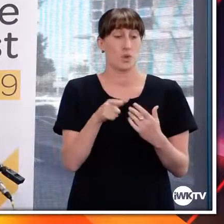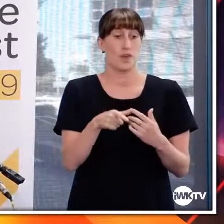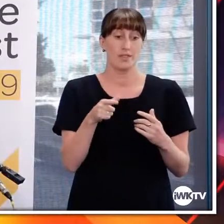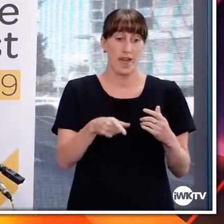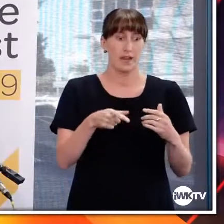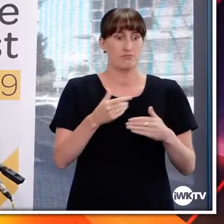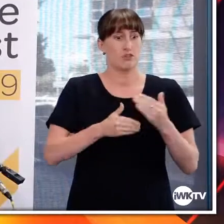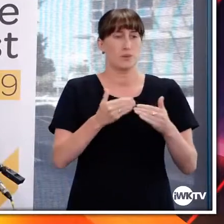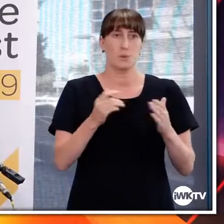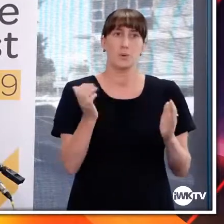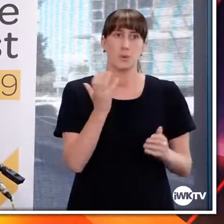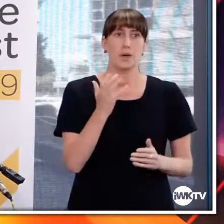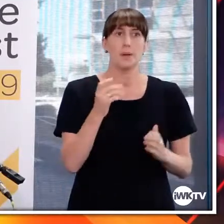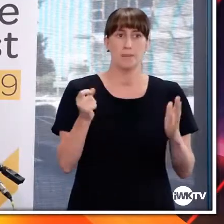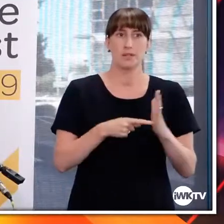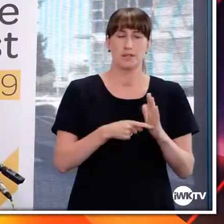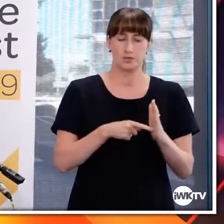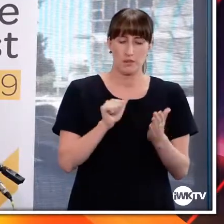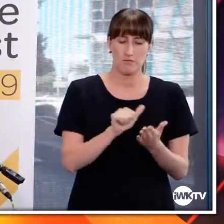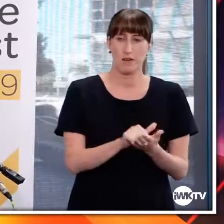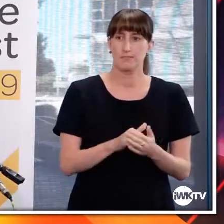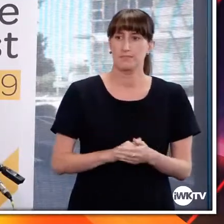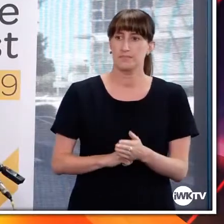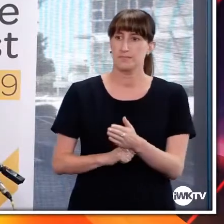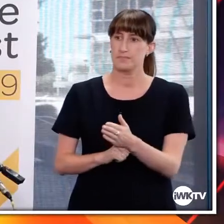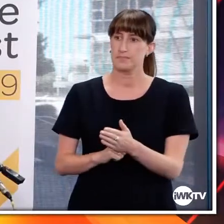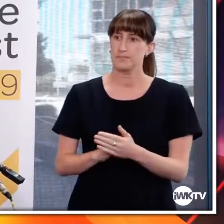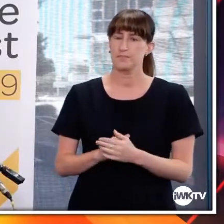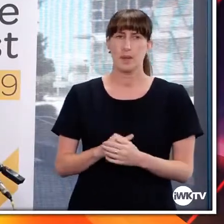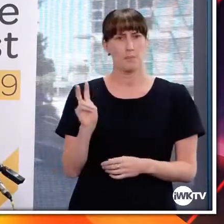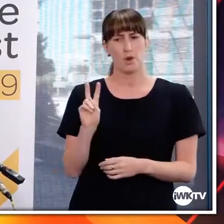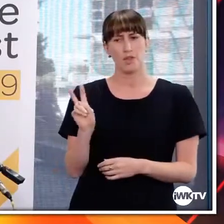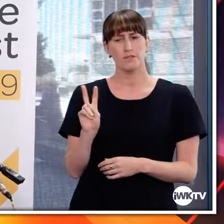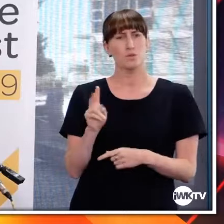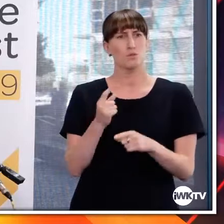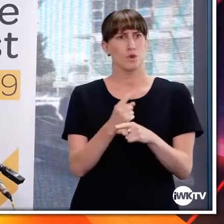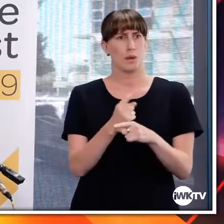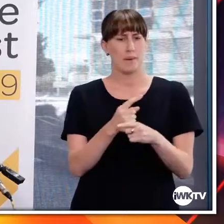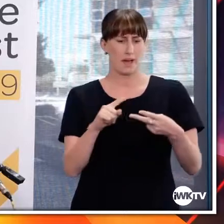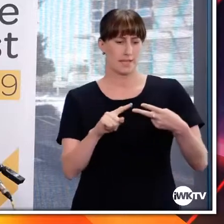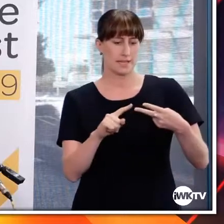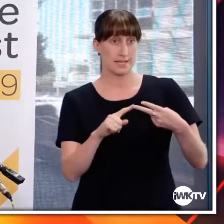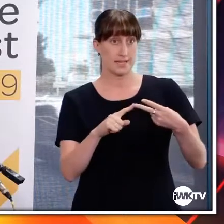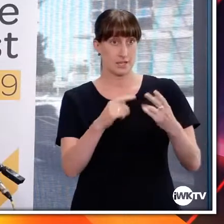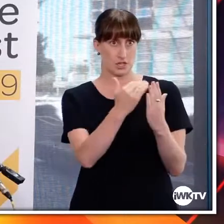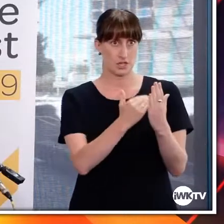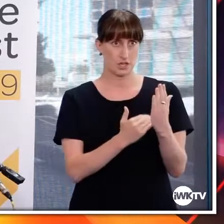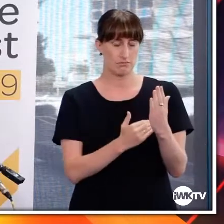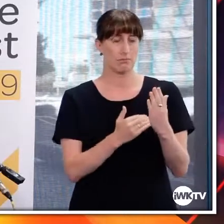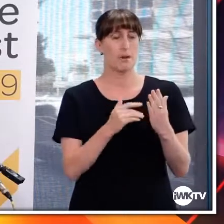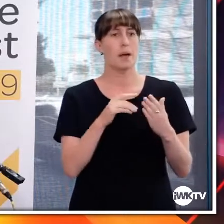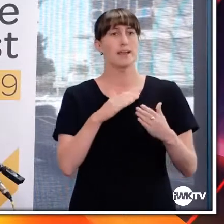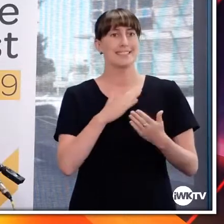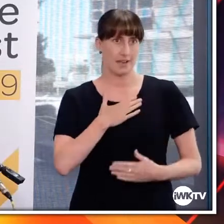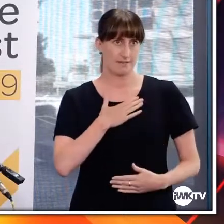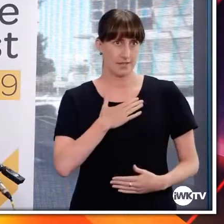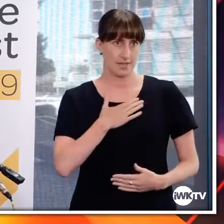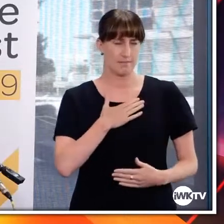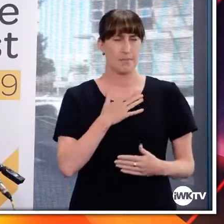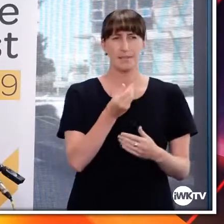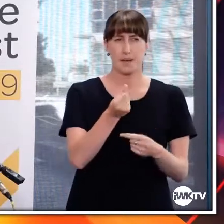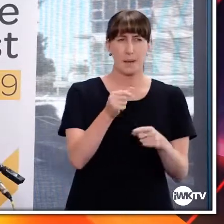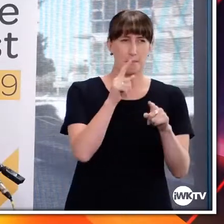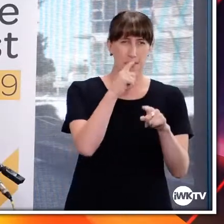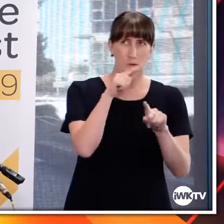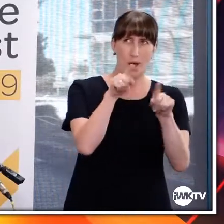You both spoke about the second component being safety. What do you say to some of the people who are just a little unsure